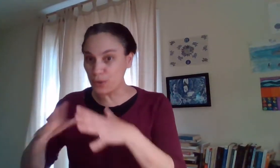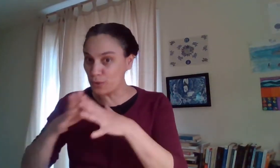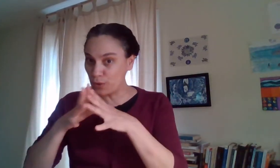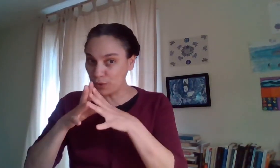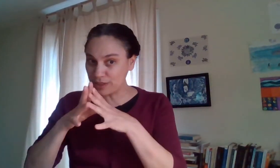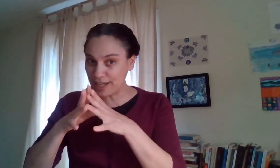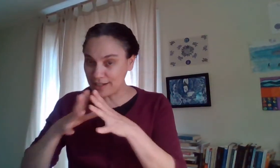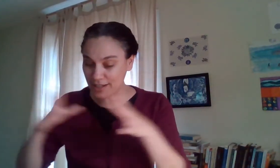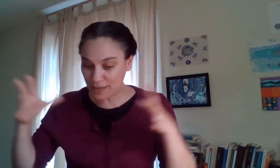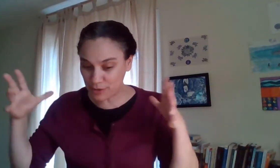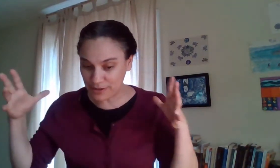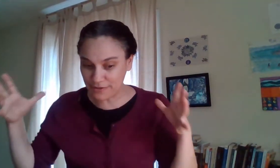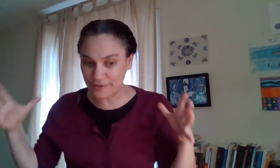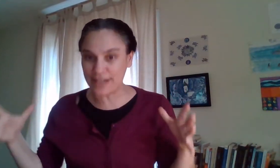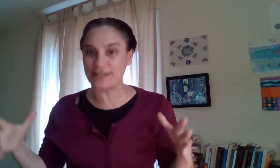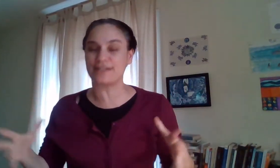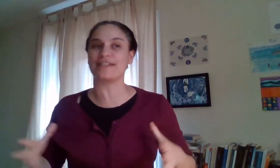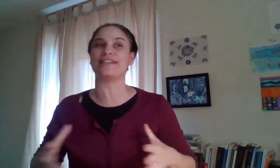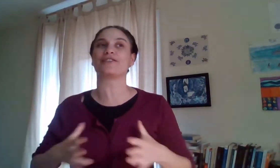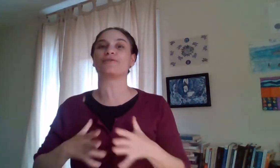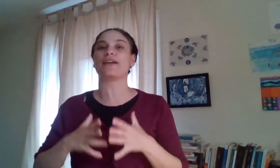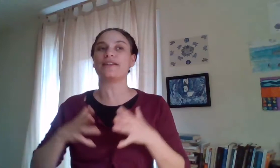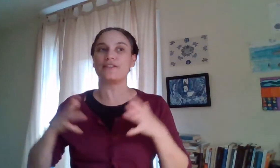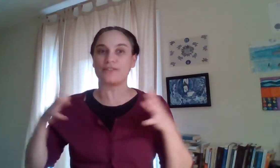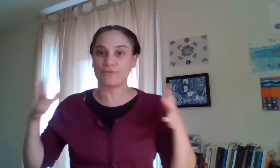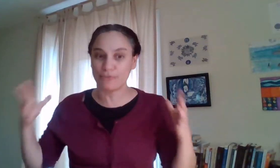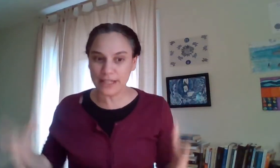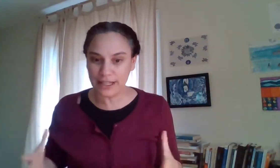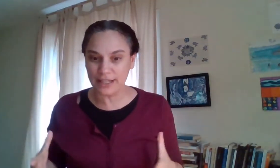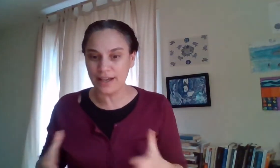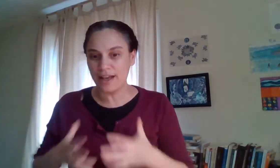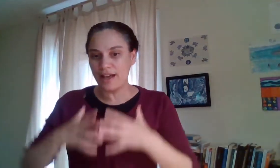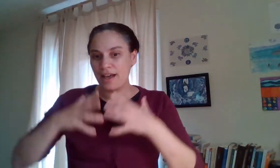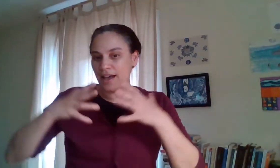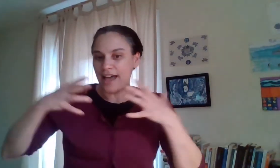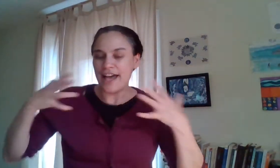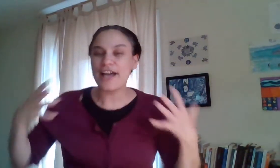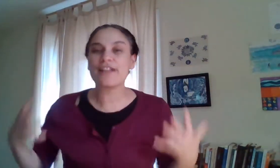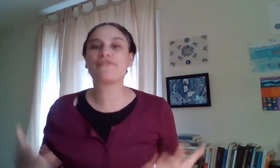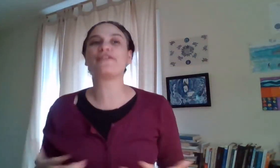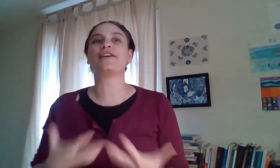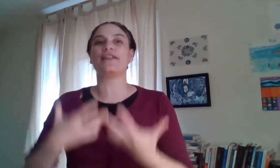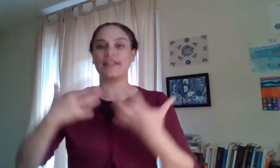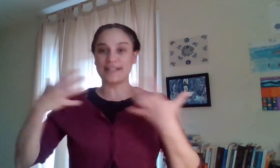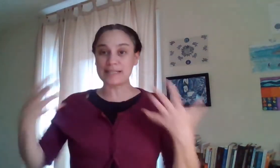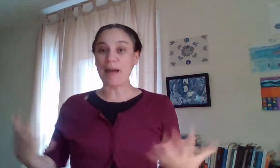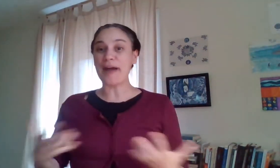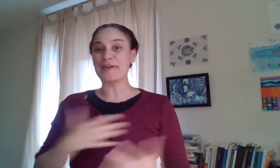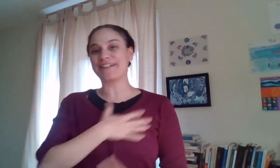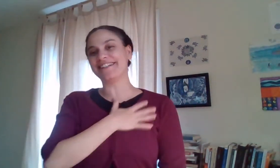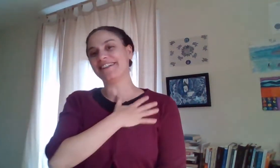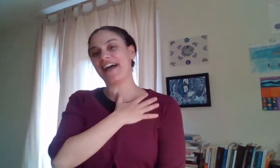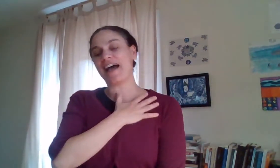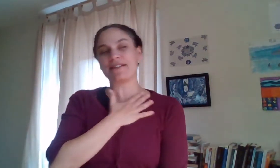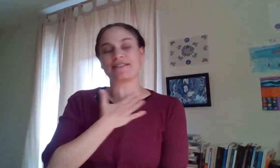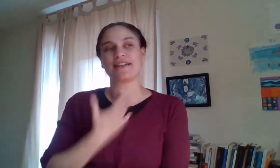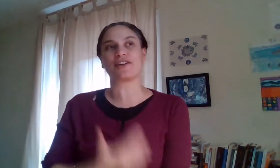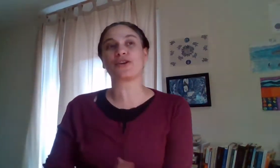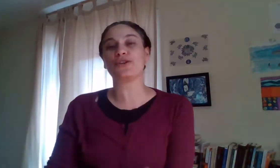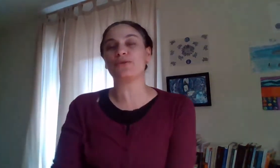taking the time to invest in creating these really healthy inspiring habits that are going to